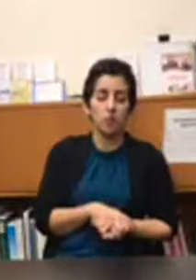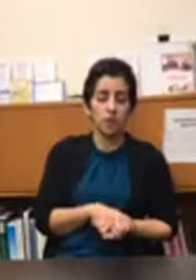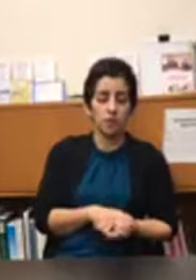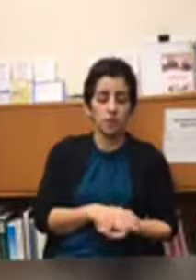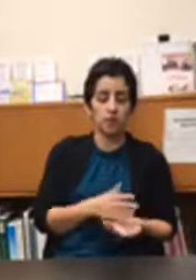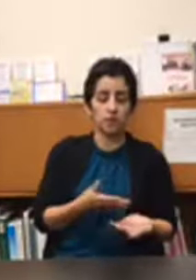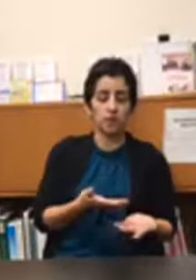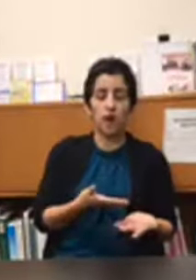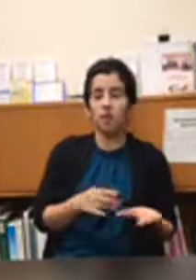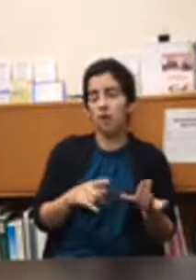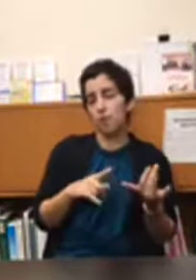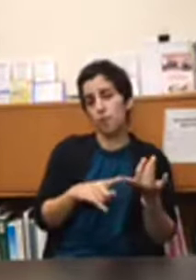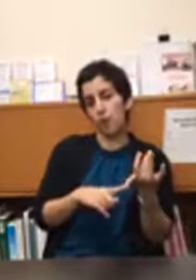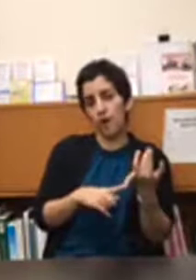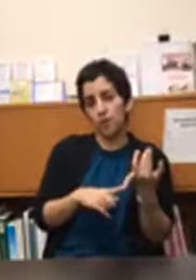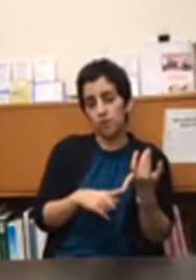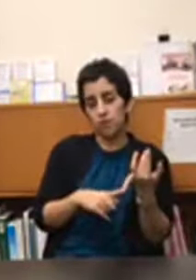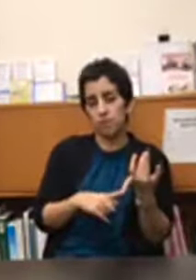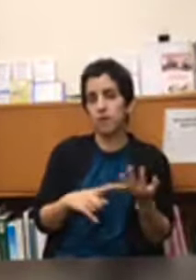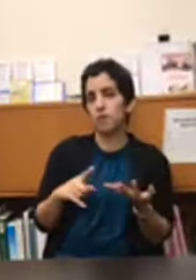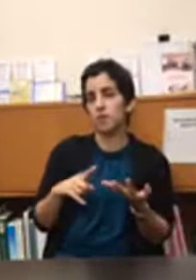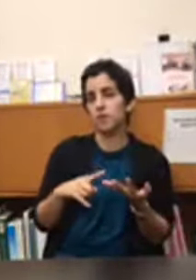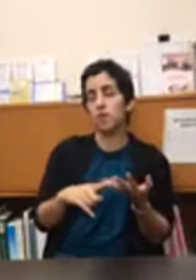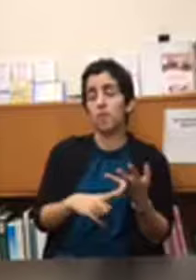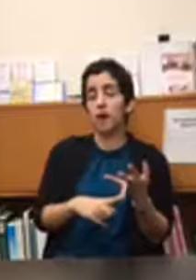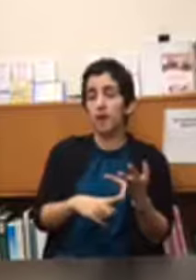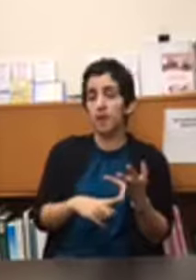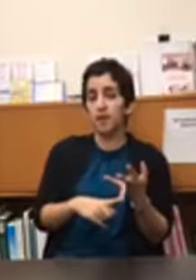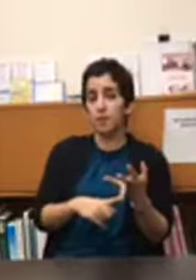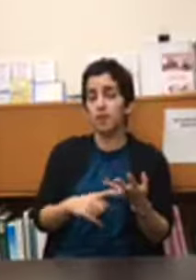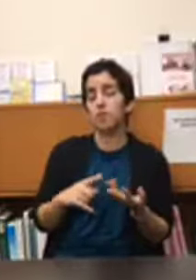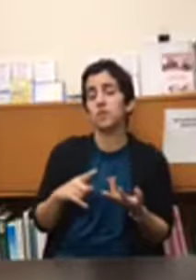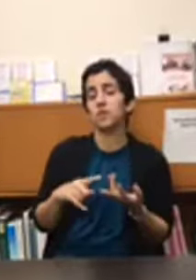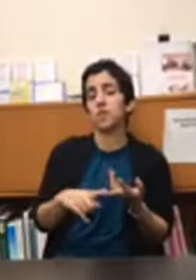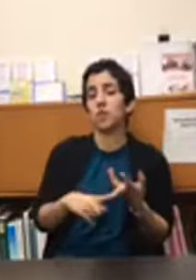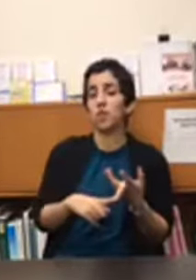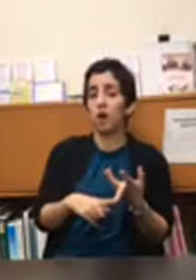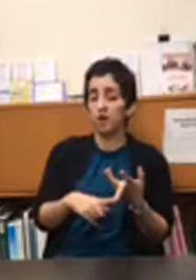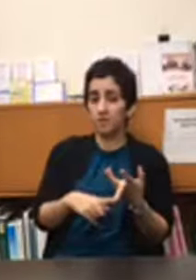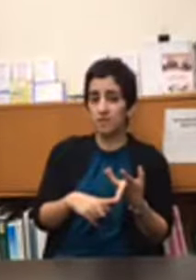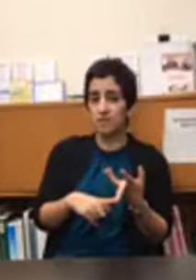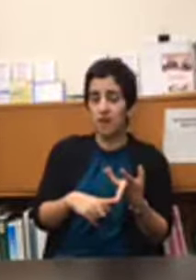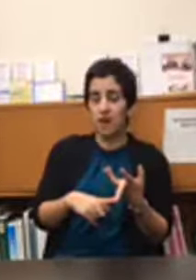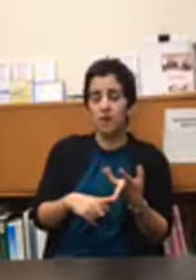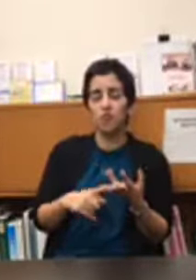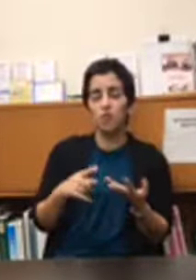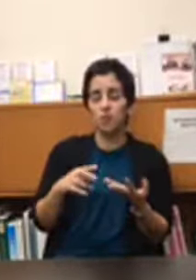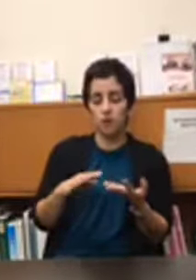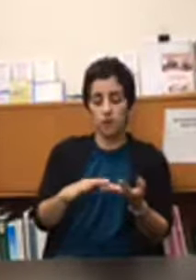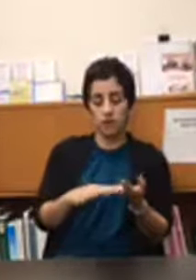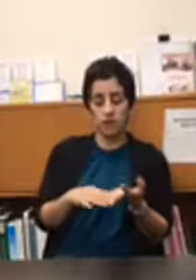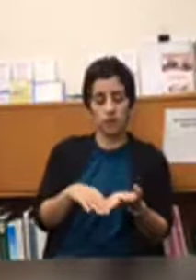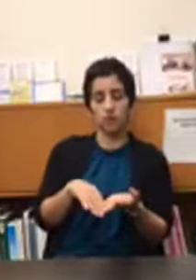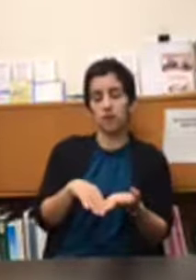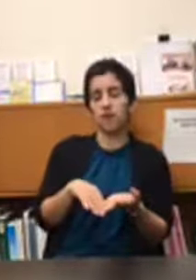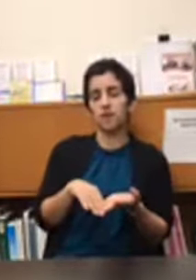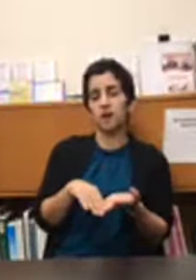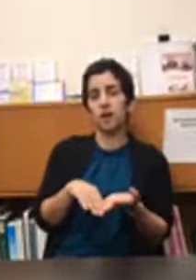mindfulness of our breath mindfulness of our body mindfulness of our thoughts and so a really quick exercise that I